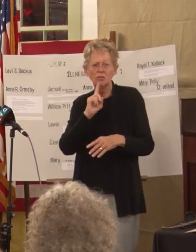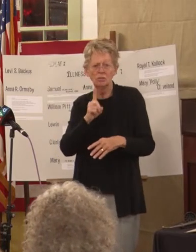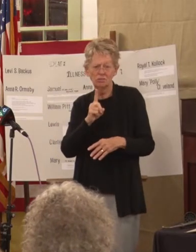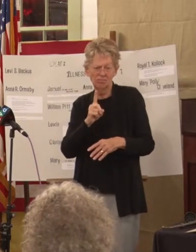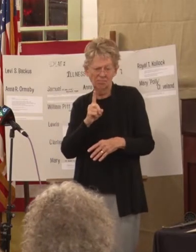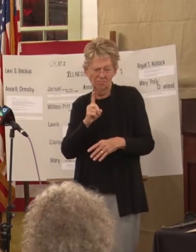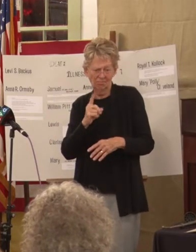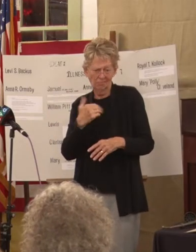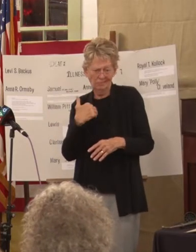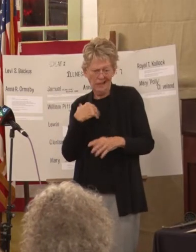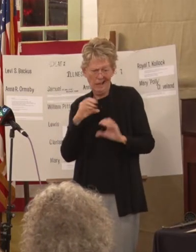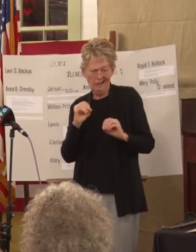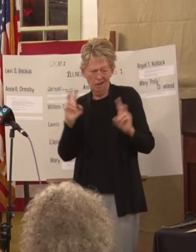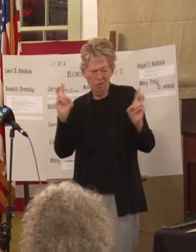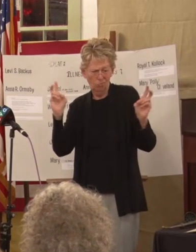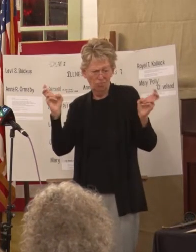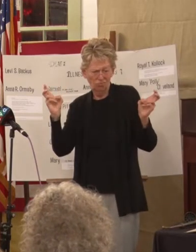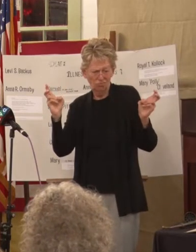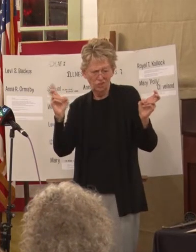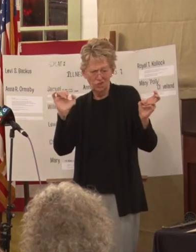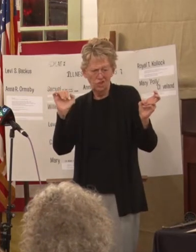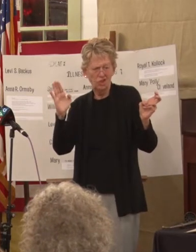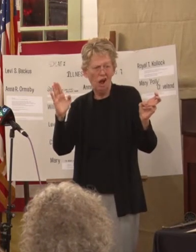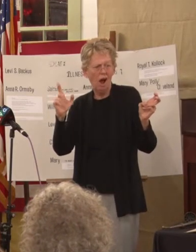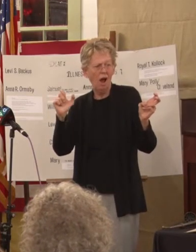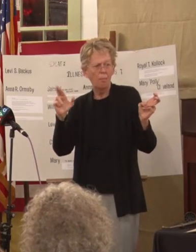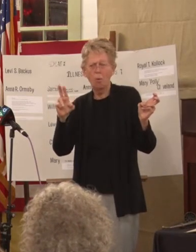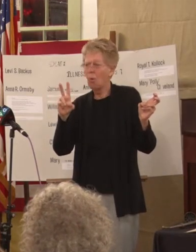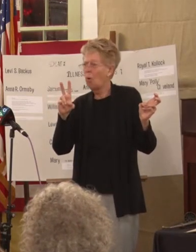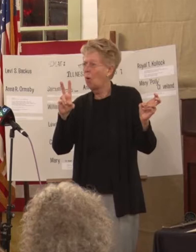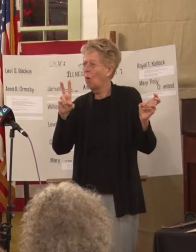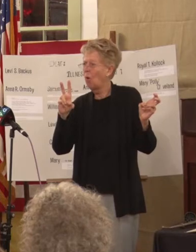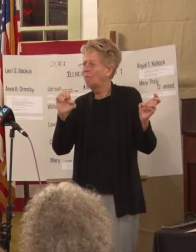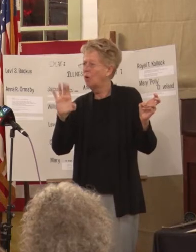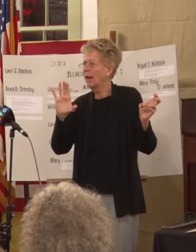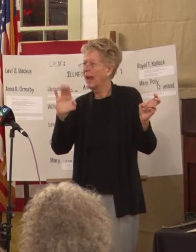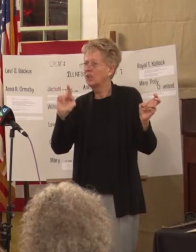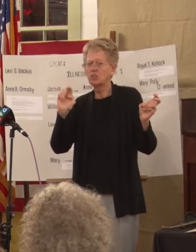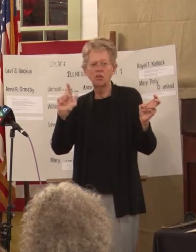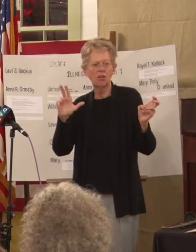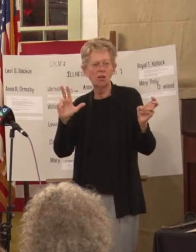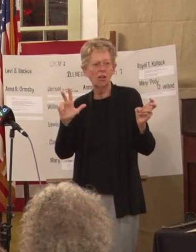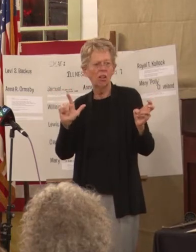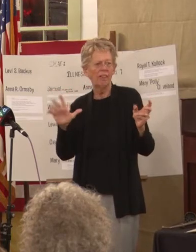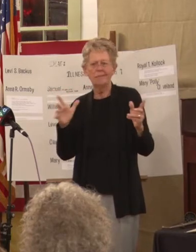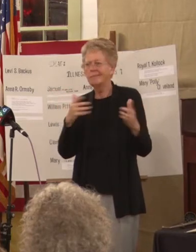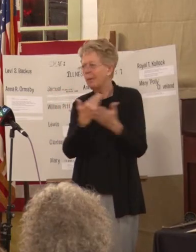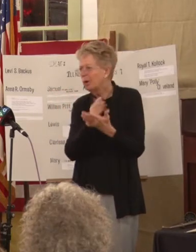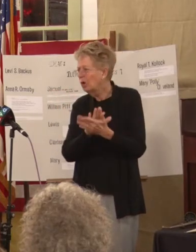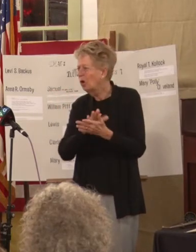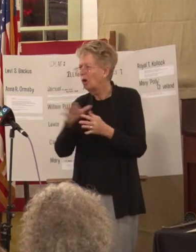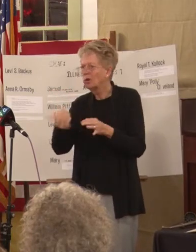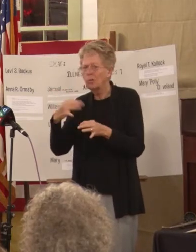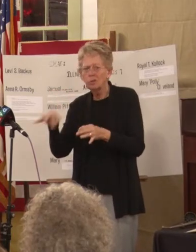a, quote, quote, job or vocational thing. They would do cooking and sewing and domestics.